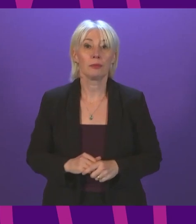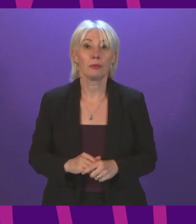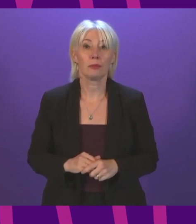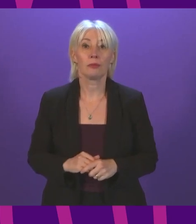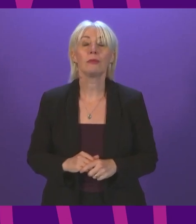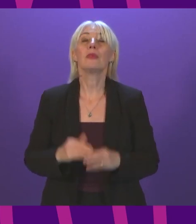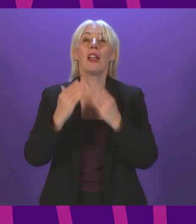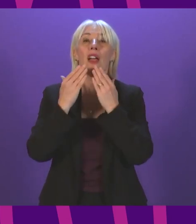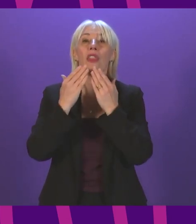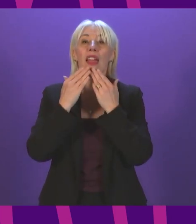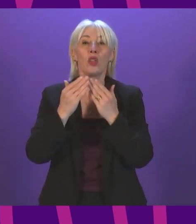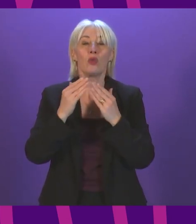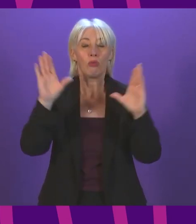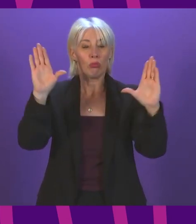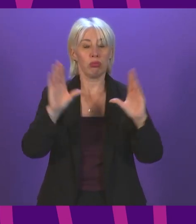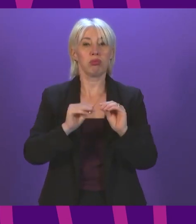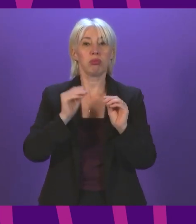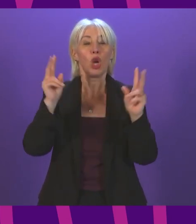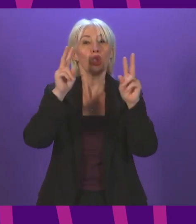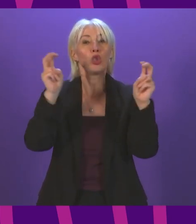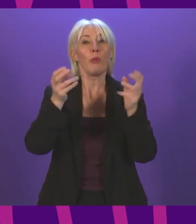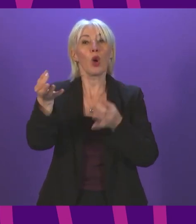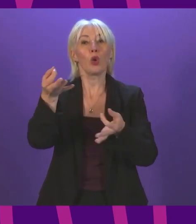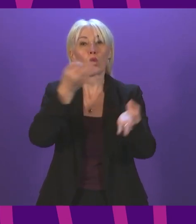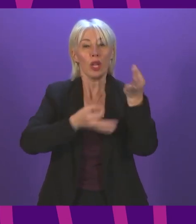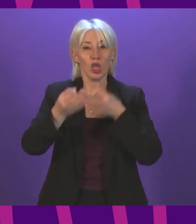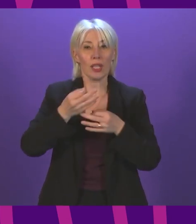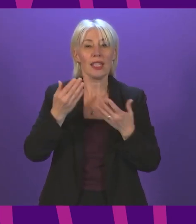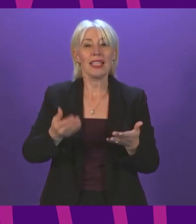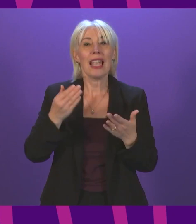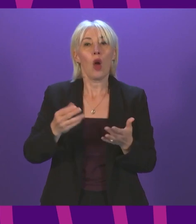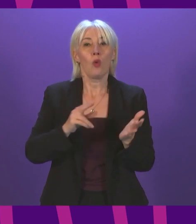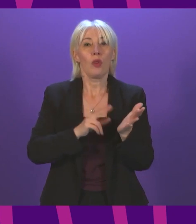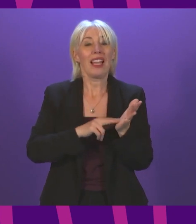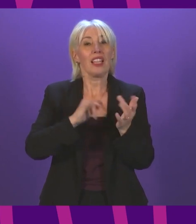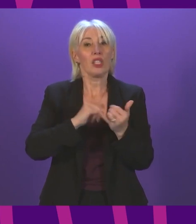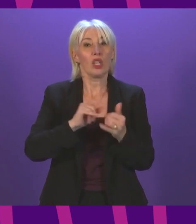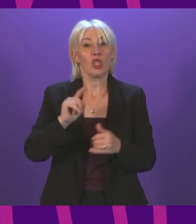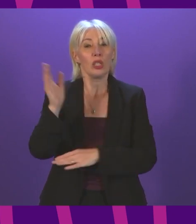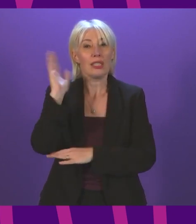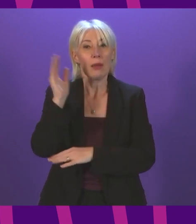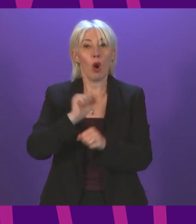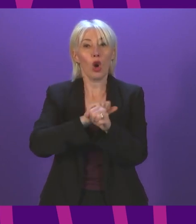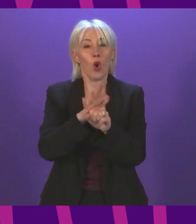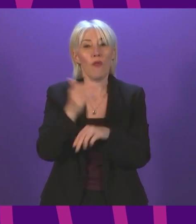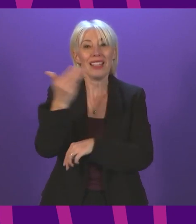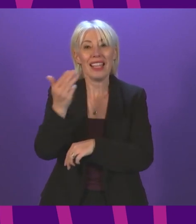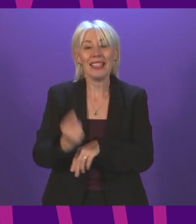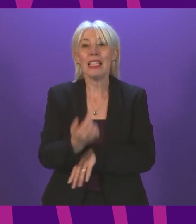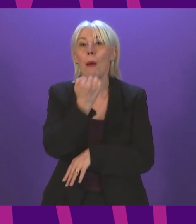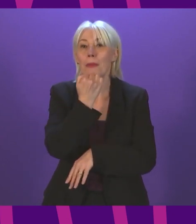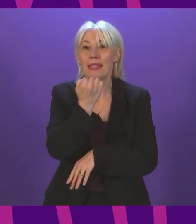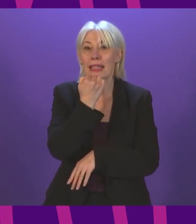That concludes topical questions. The next item of business is a statement by Nicola Sturgeon on COVID-19 update.